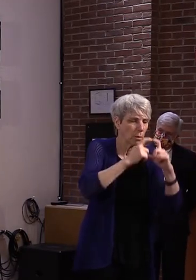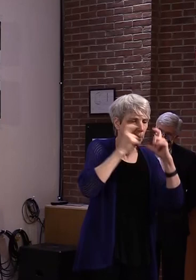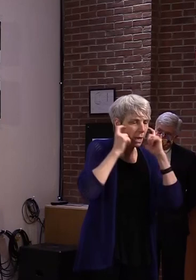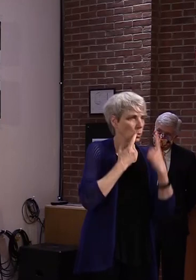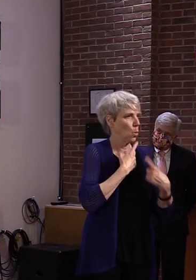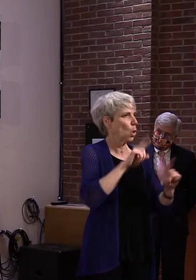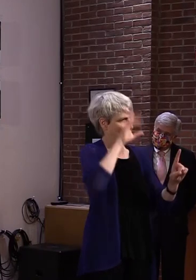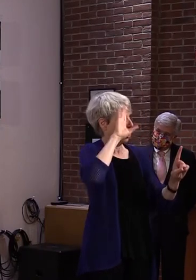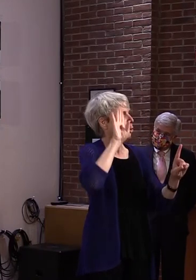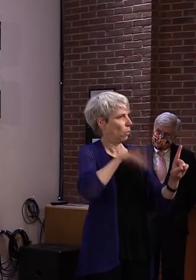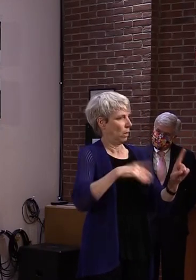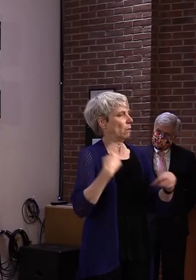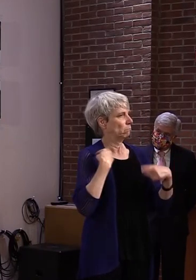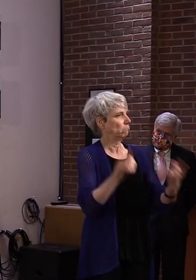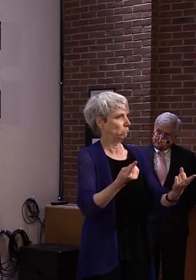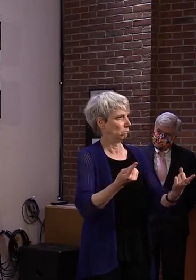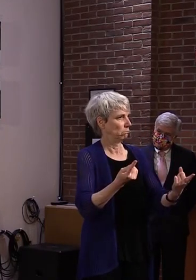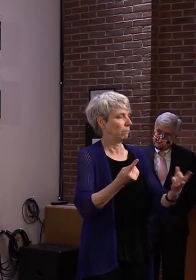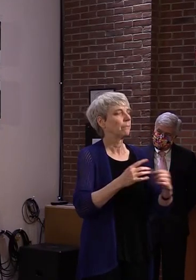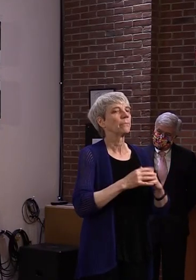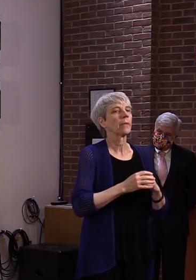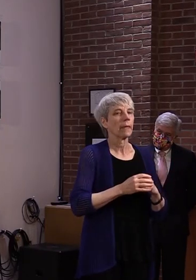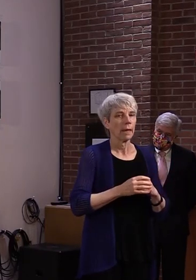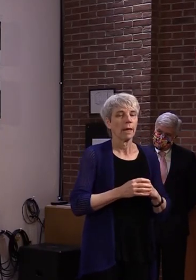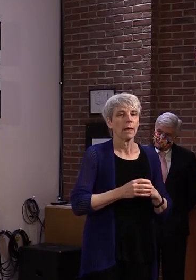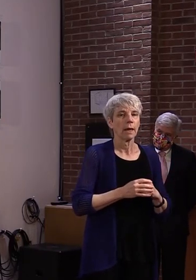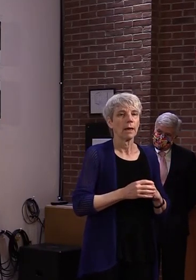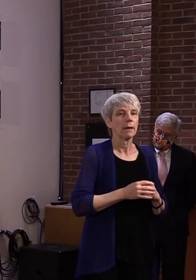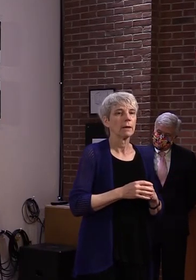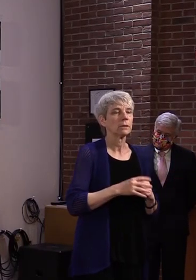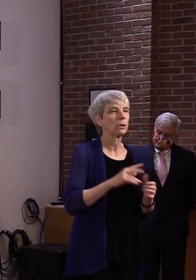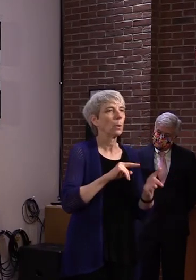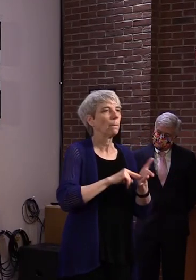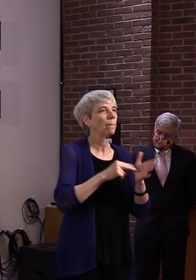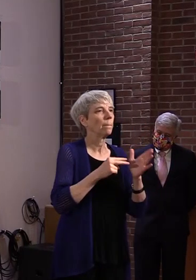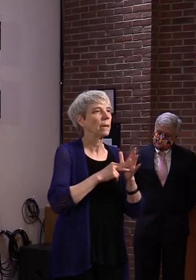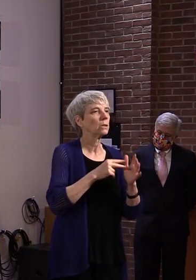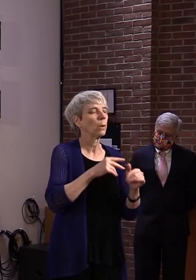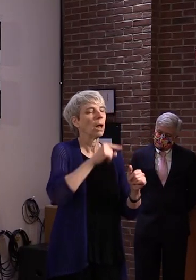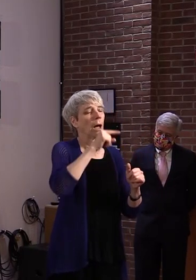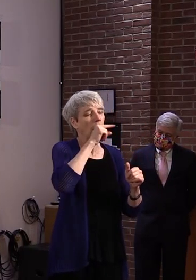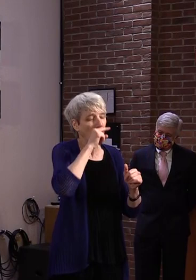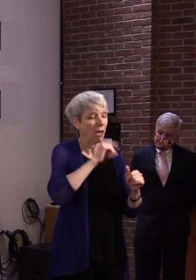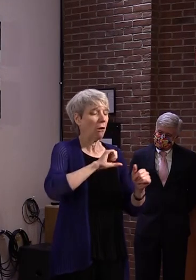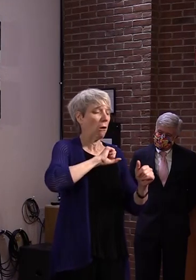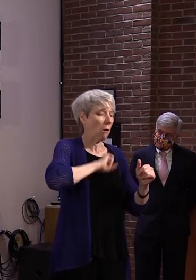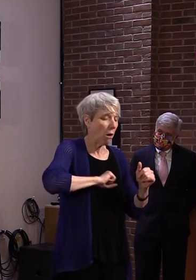epidemic. So it has to do with respiratory droplet transmission.